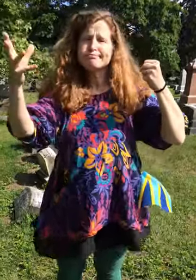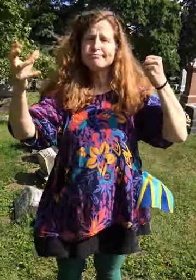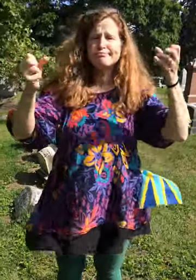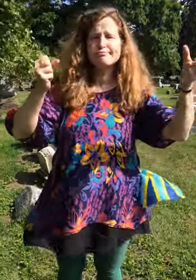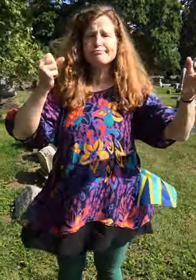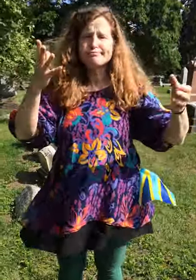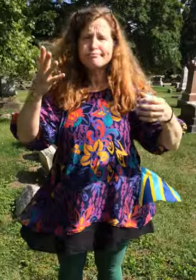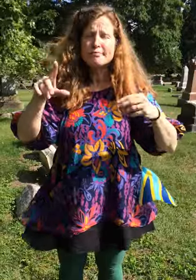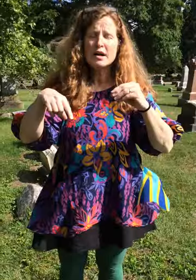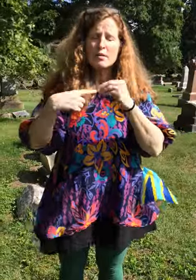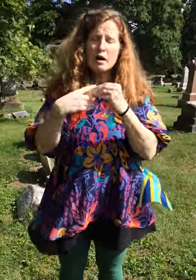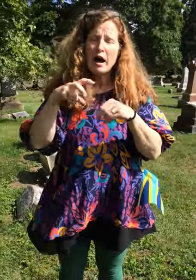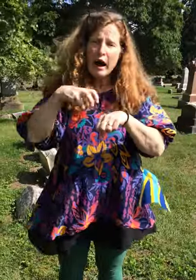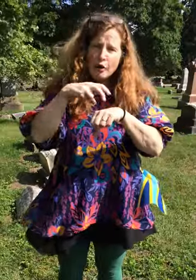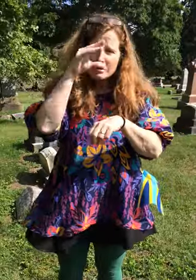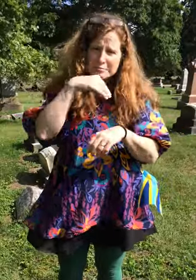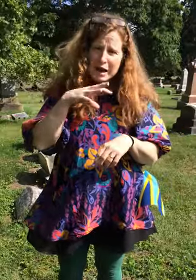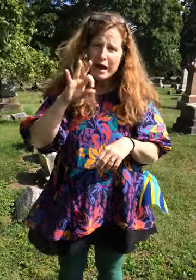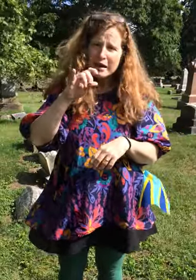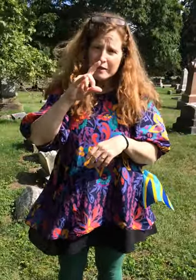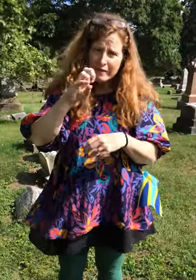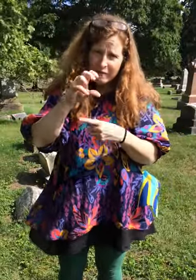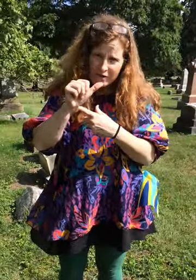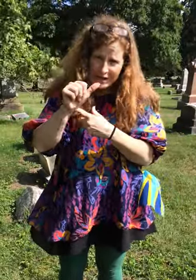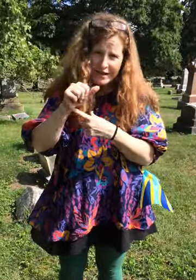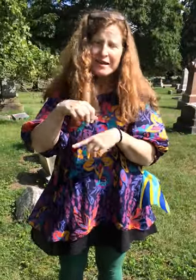Depending on what you want to do that, basically, we'll do a few days later.